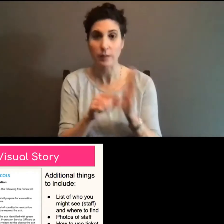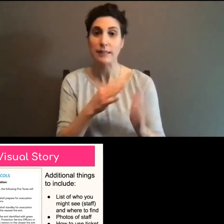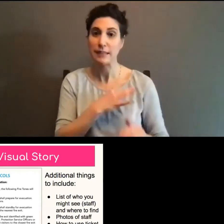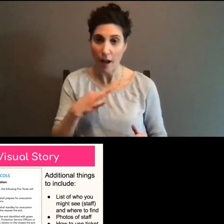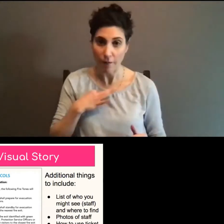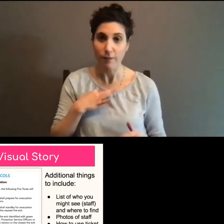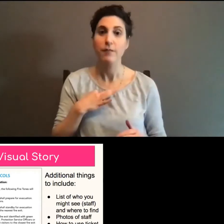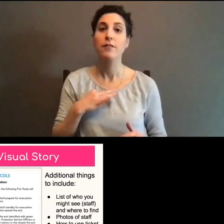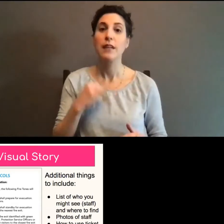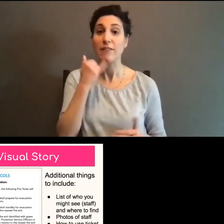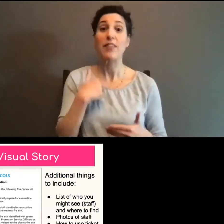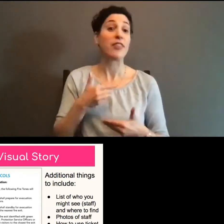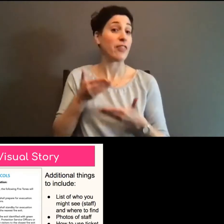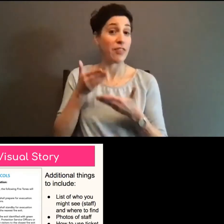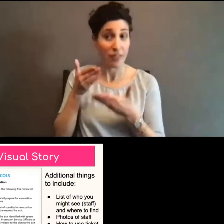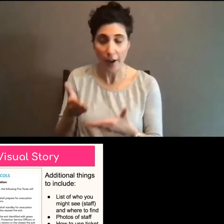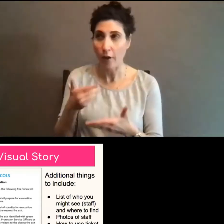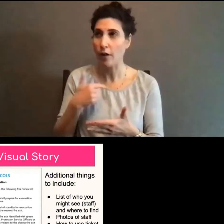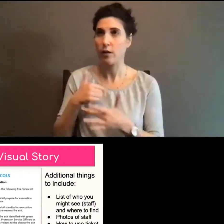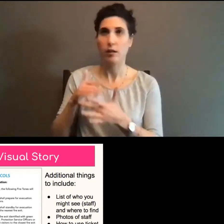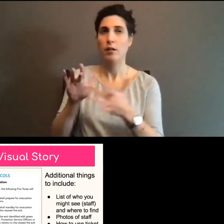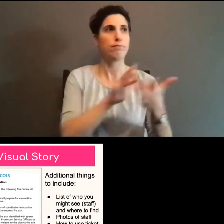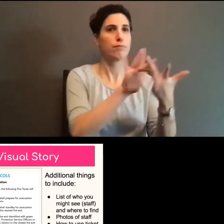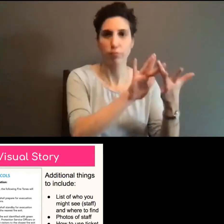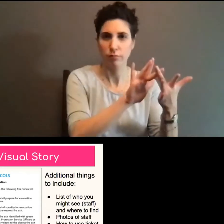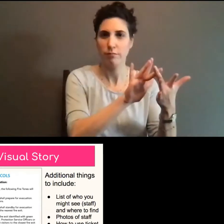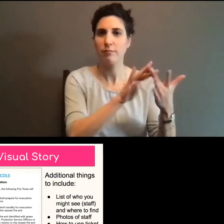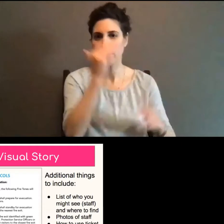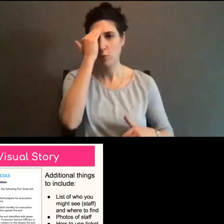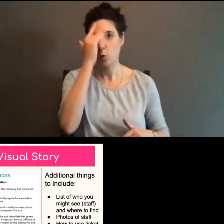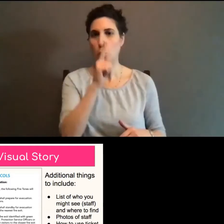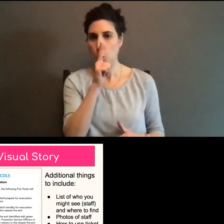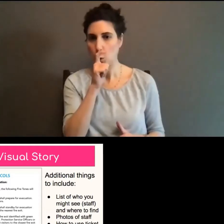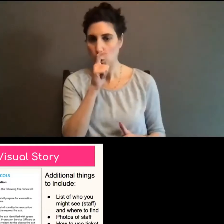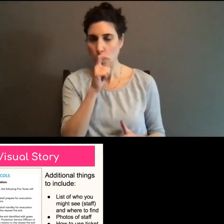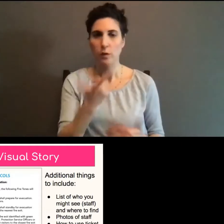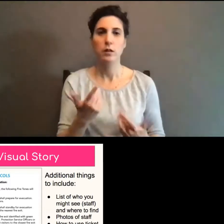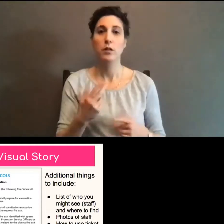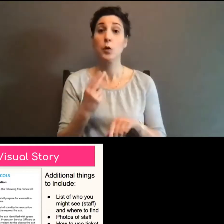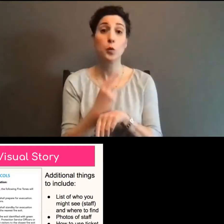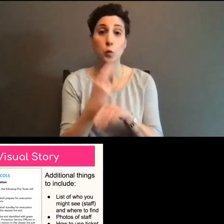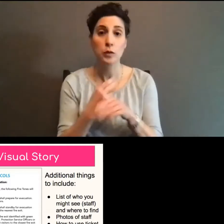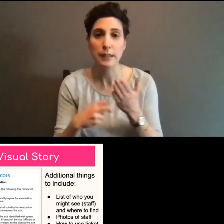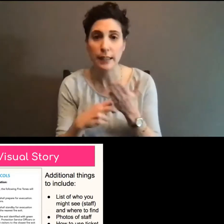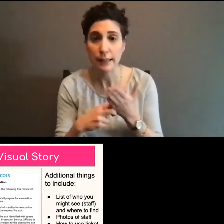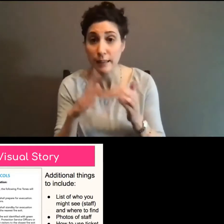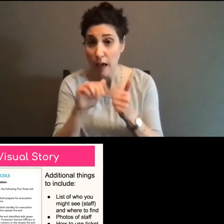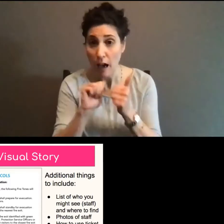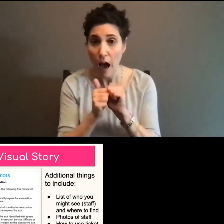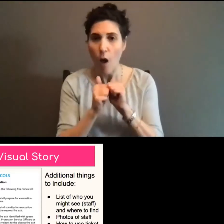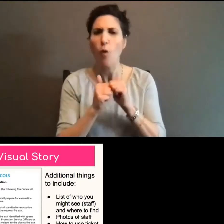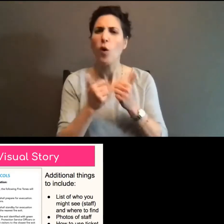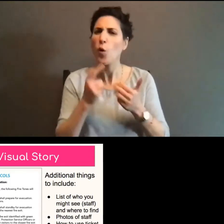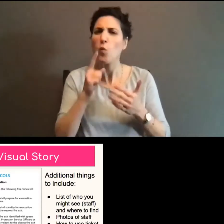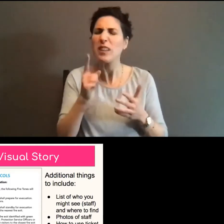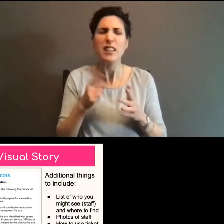to connect with the name, uh, how to use tickets, like, like how to just how to navigate the